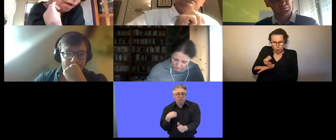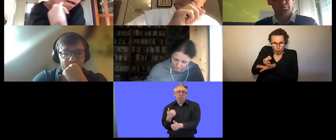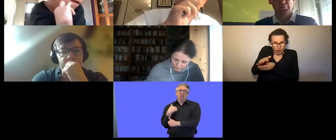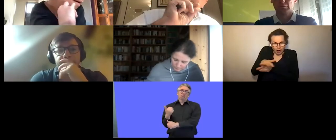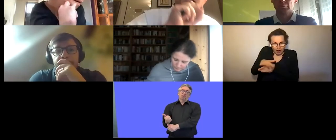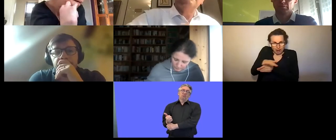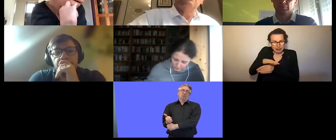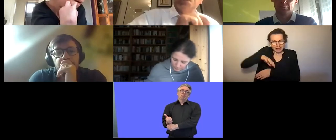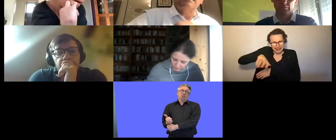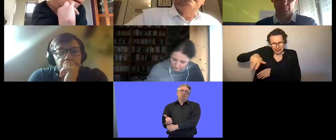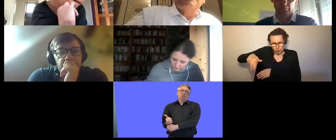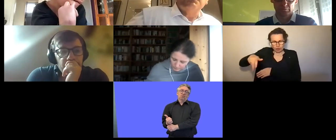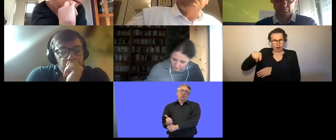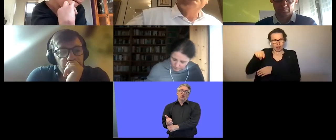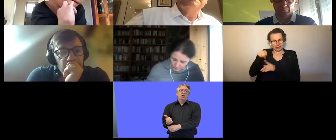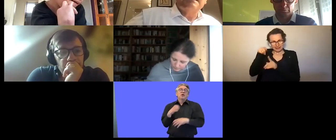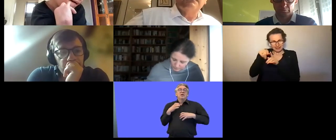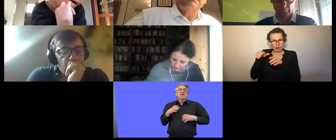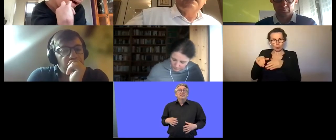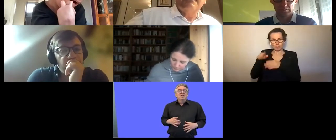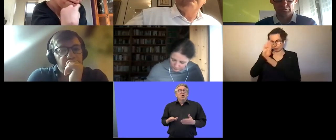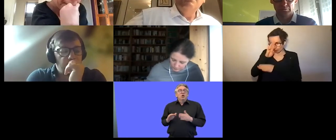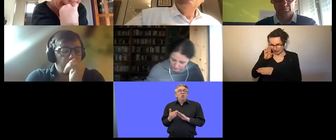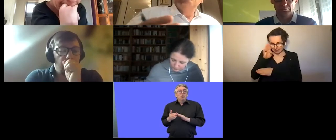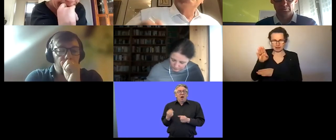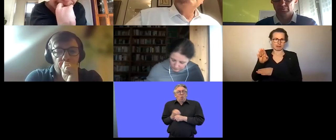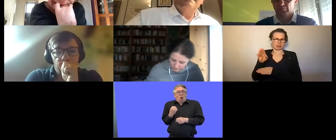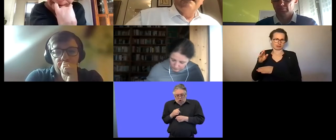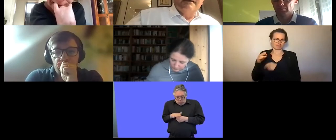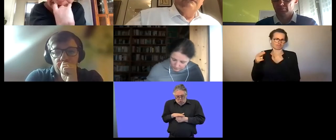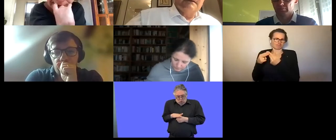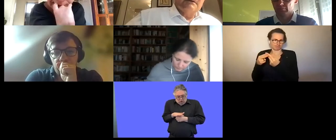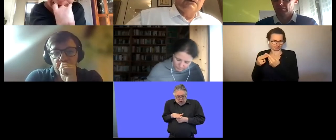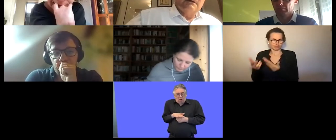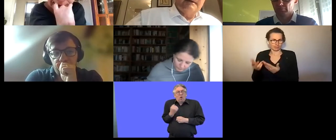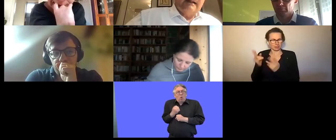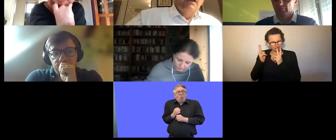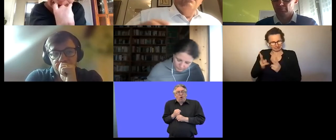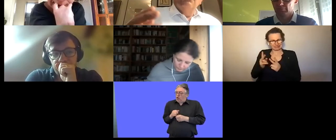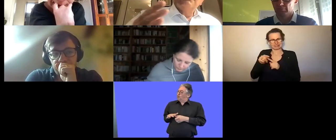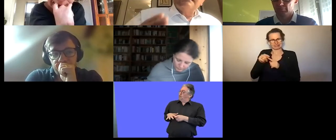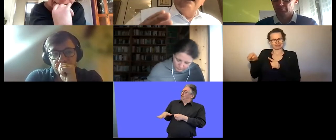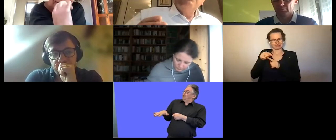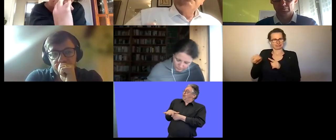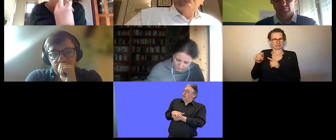do something at the local and regional level uh to um respond uh to um special needs uh